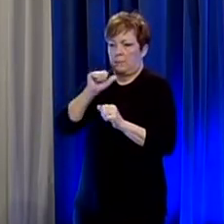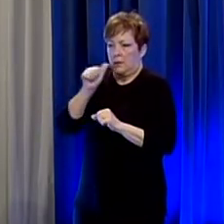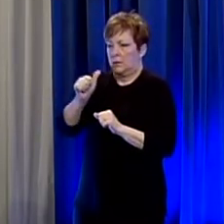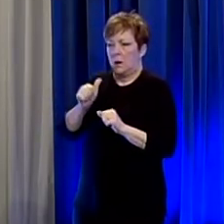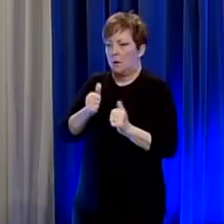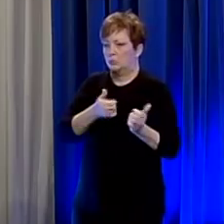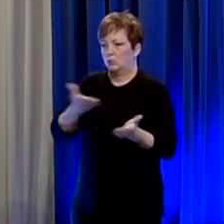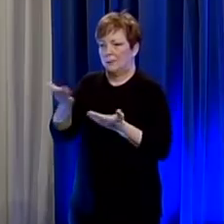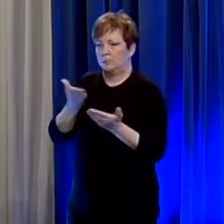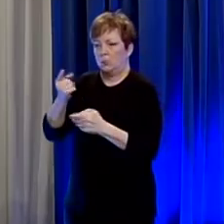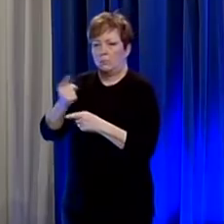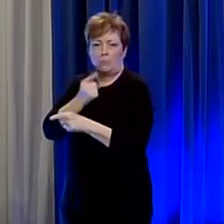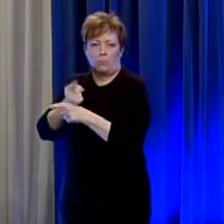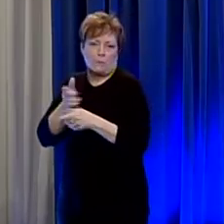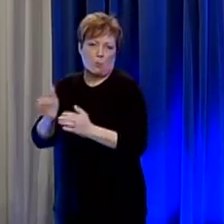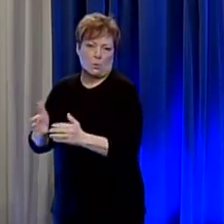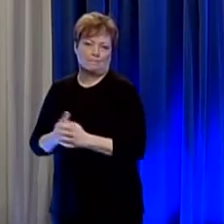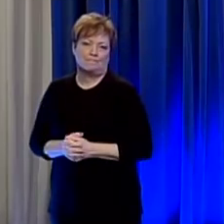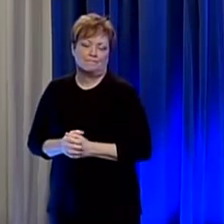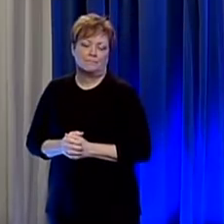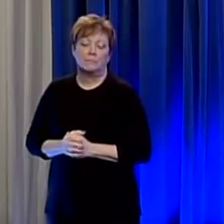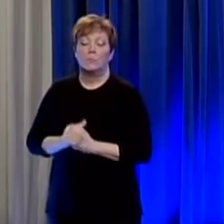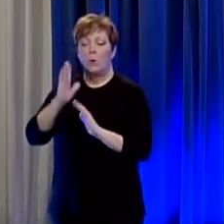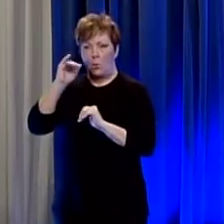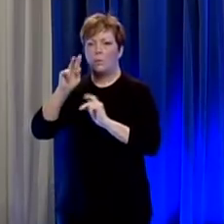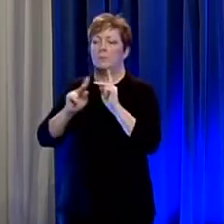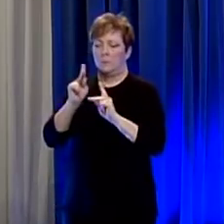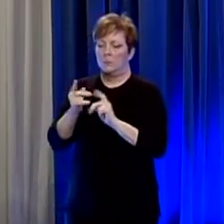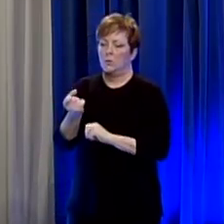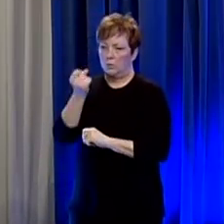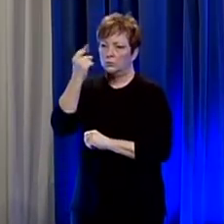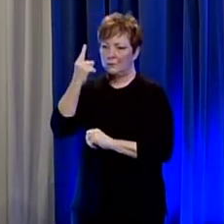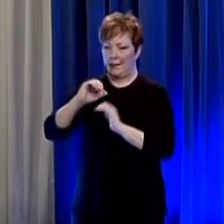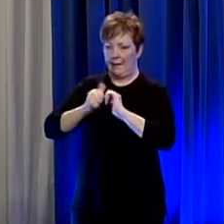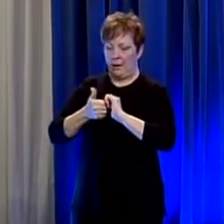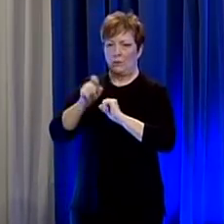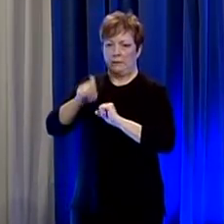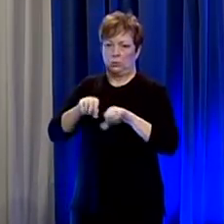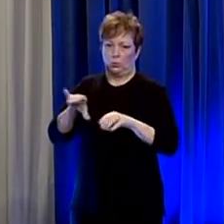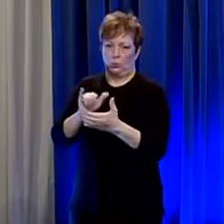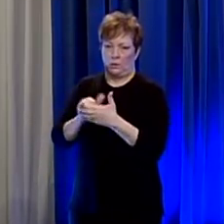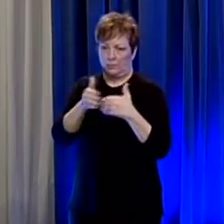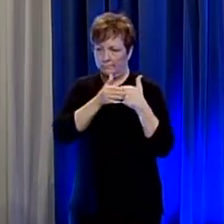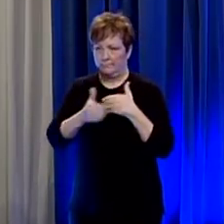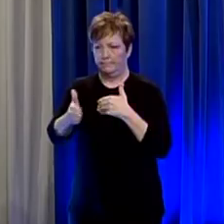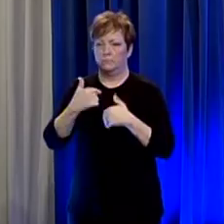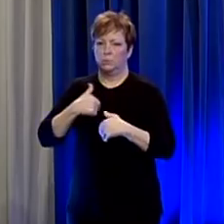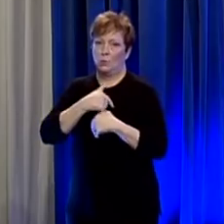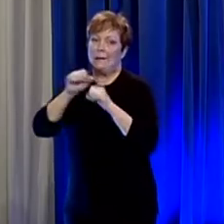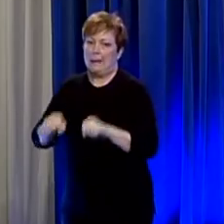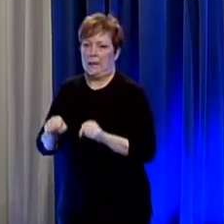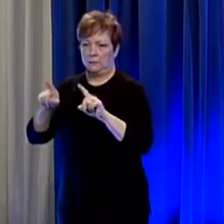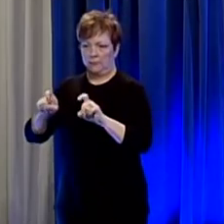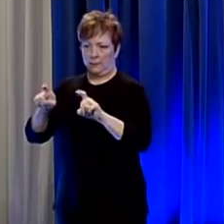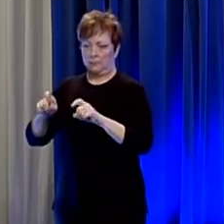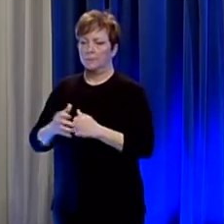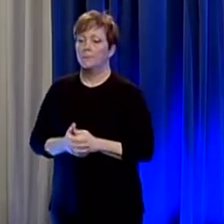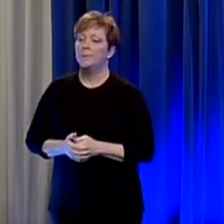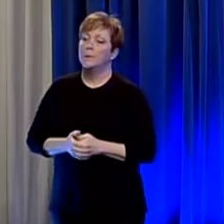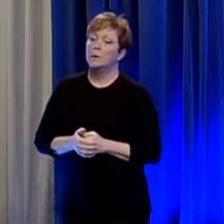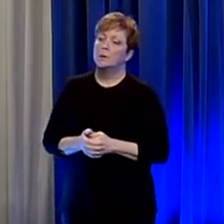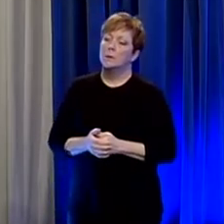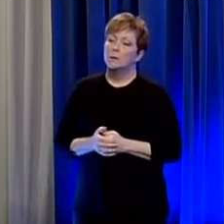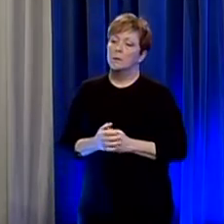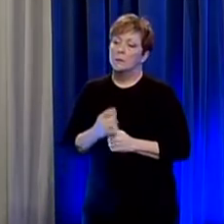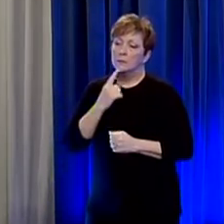so we certainly hope that um that people understand how we how they need to be done so that we can test them said some other groups